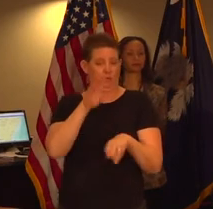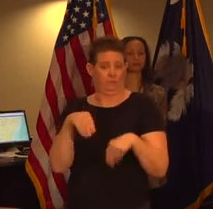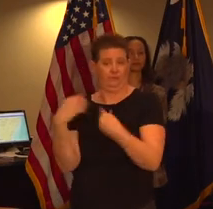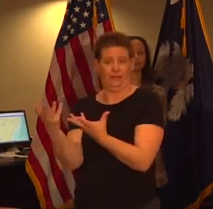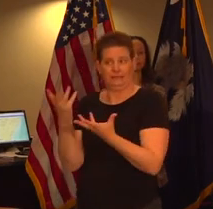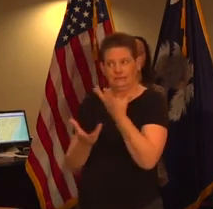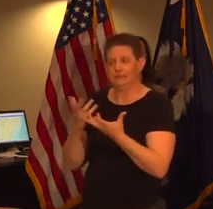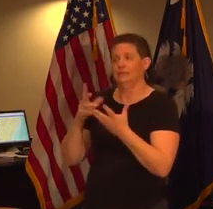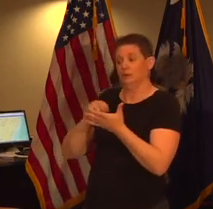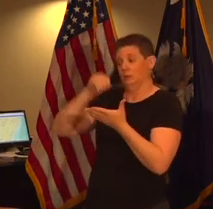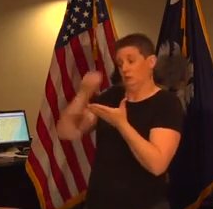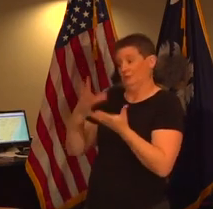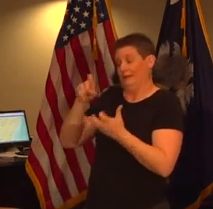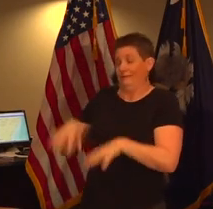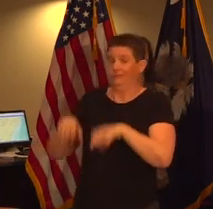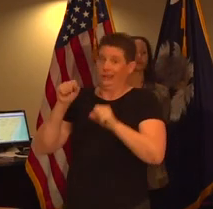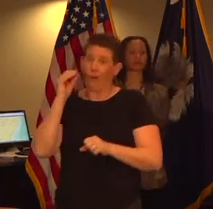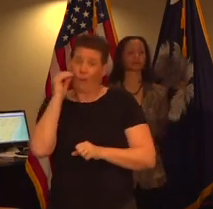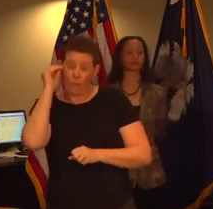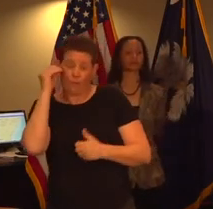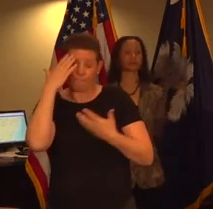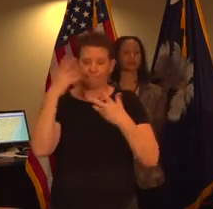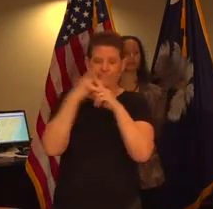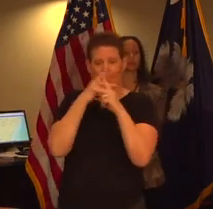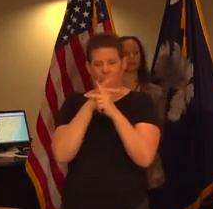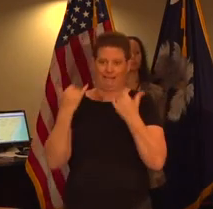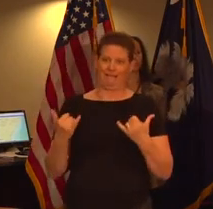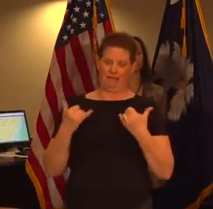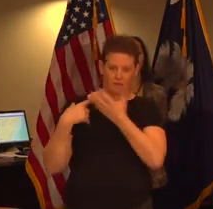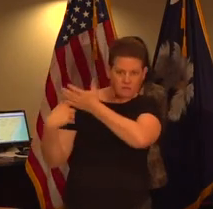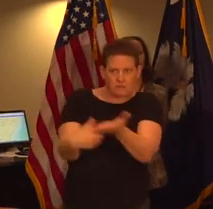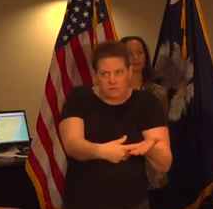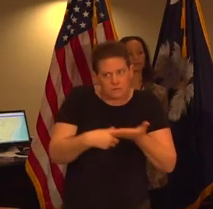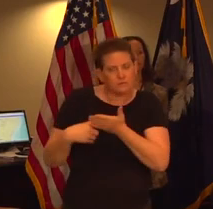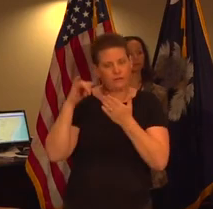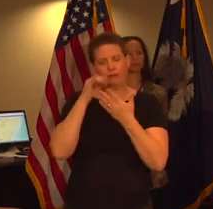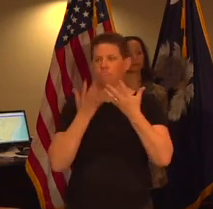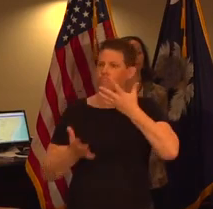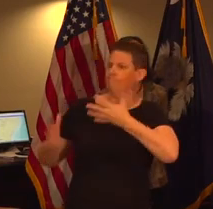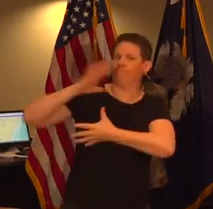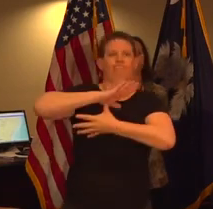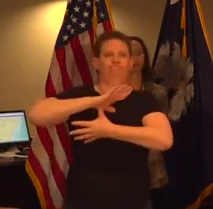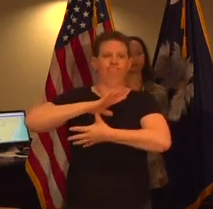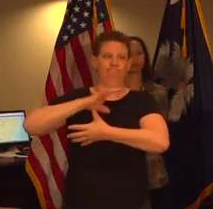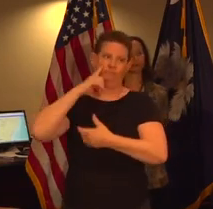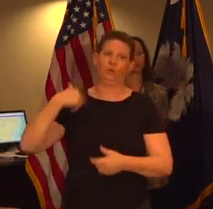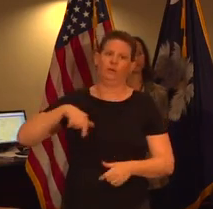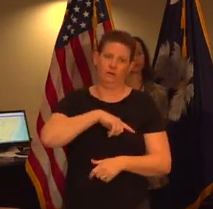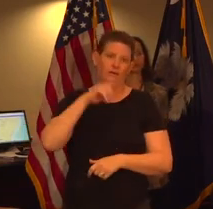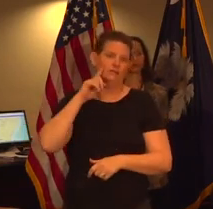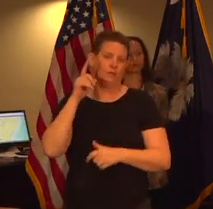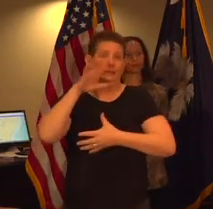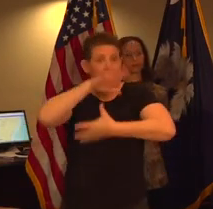students may have to take the test at home we're working those details out now but that's a top priority for us to do everything possible